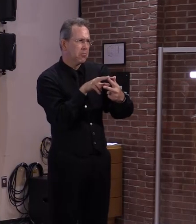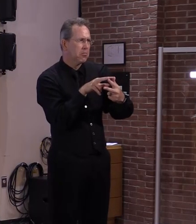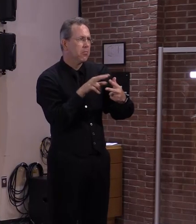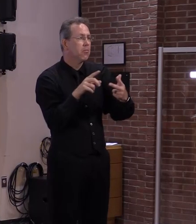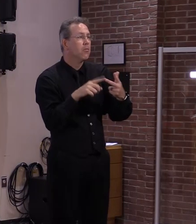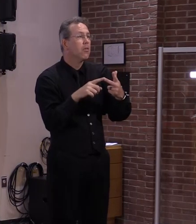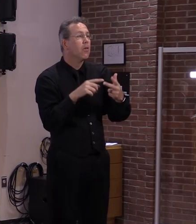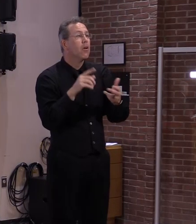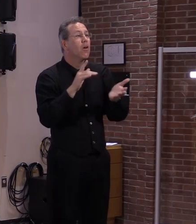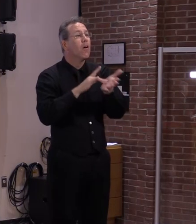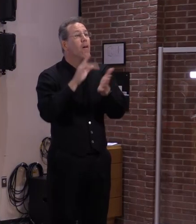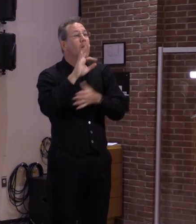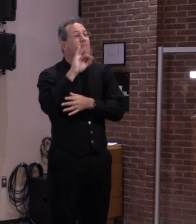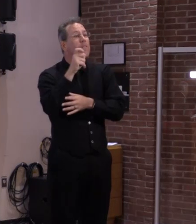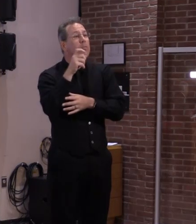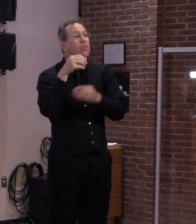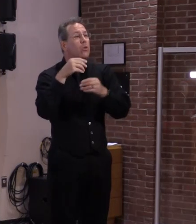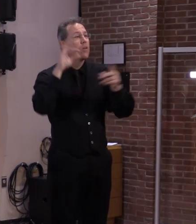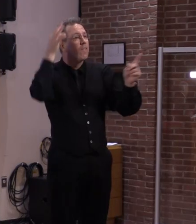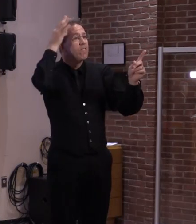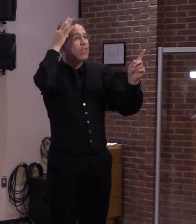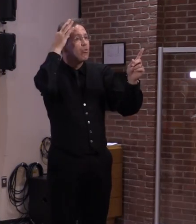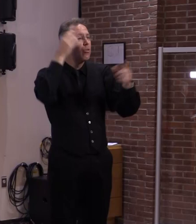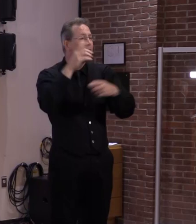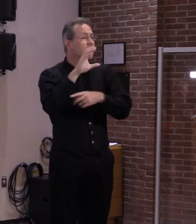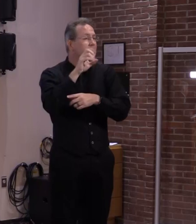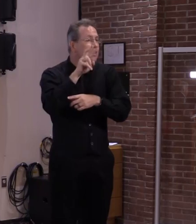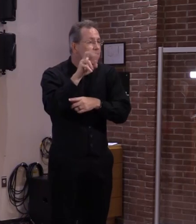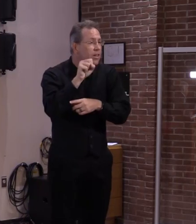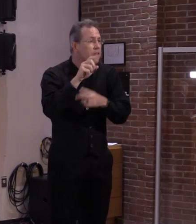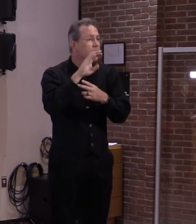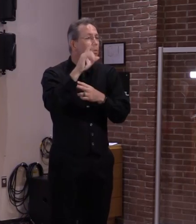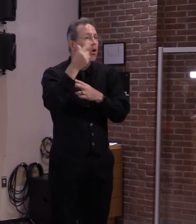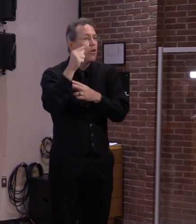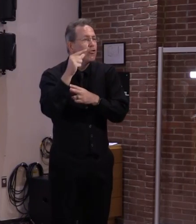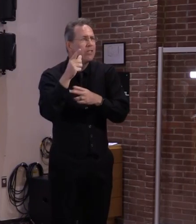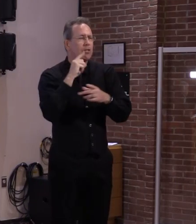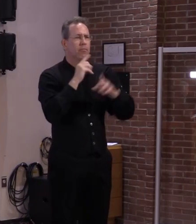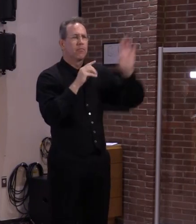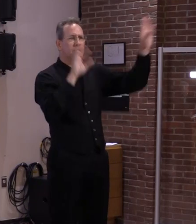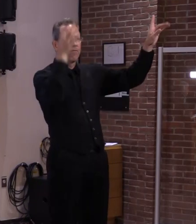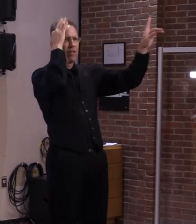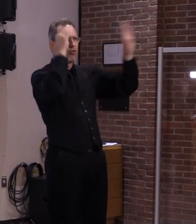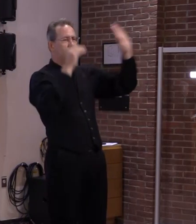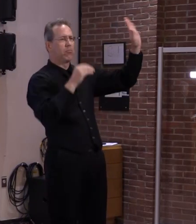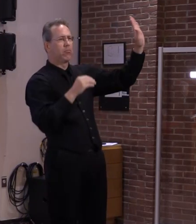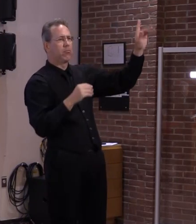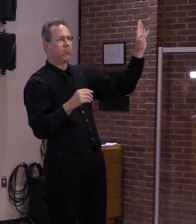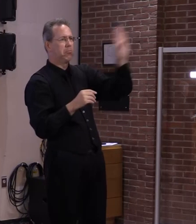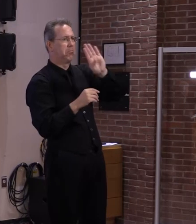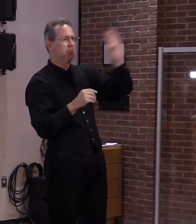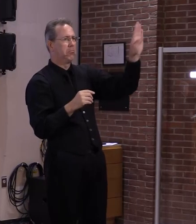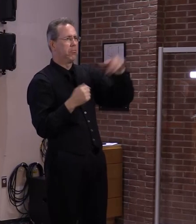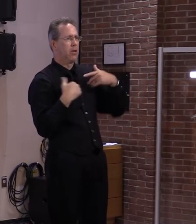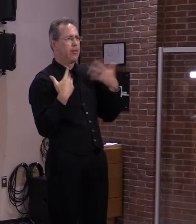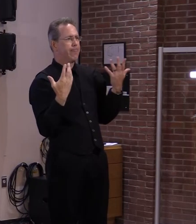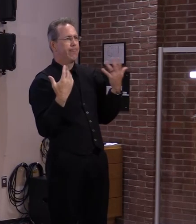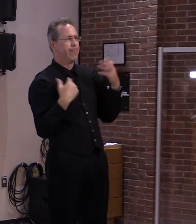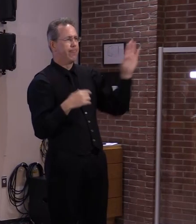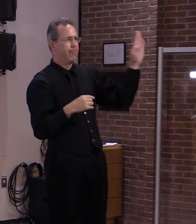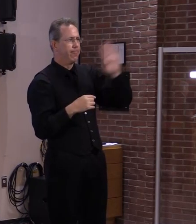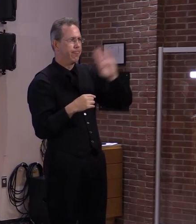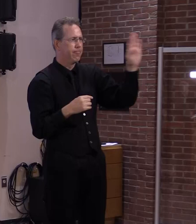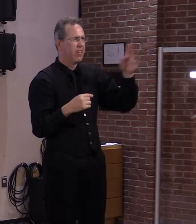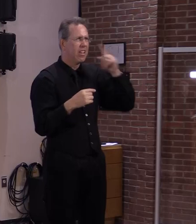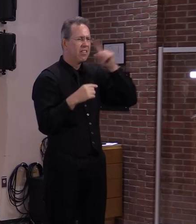separately than ours so i don't remember off the top of my head how much johnson johnson is coming